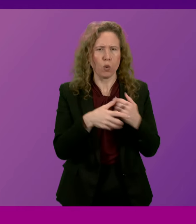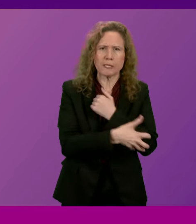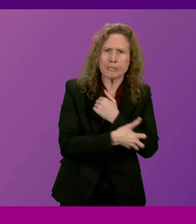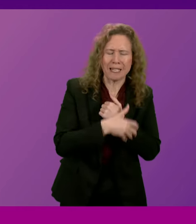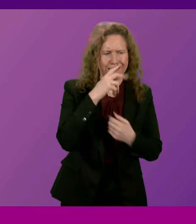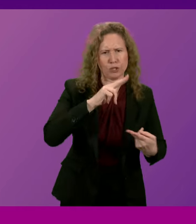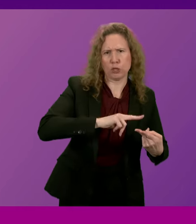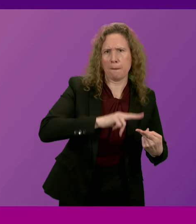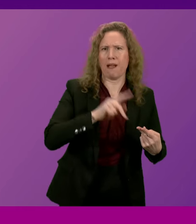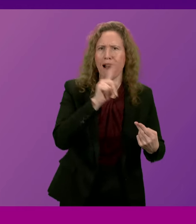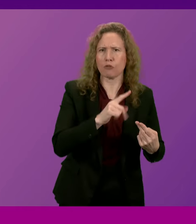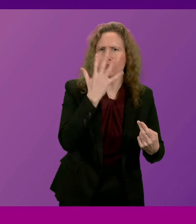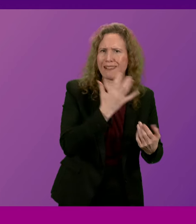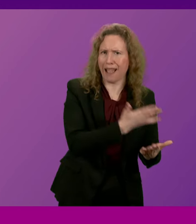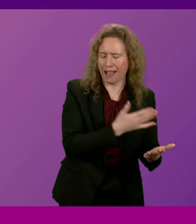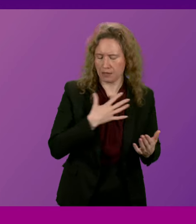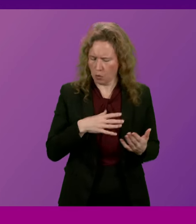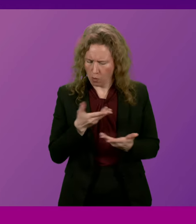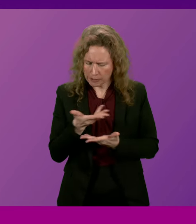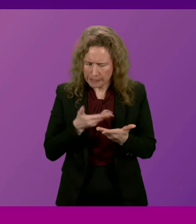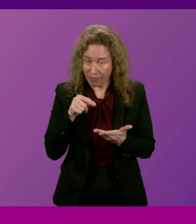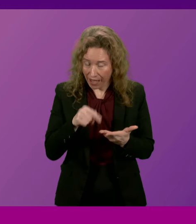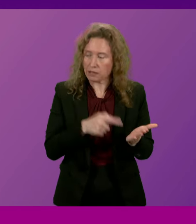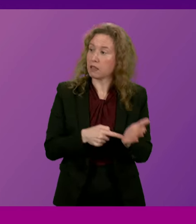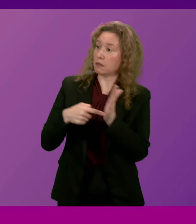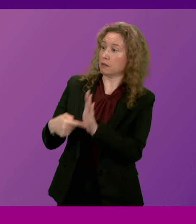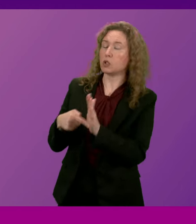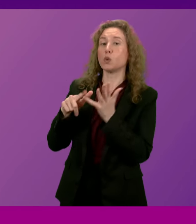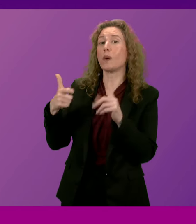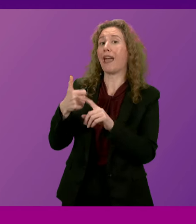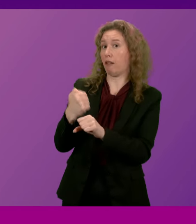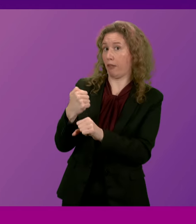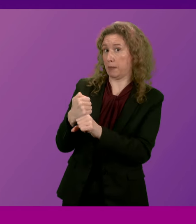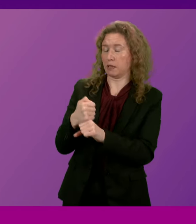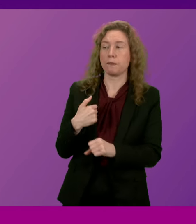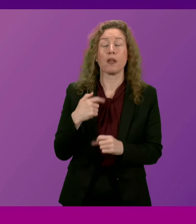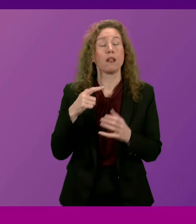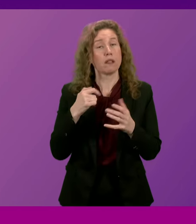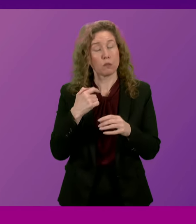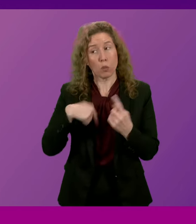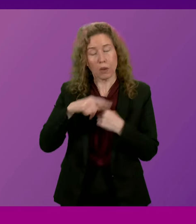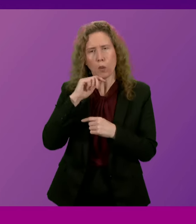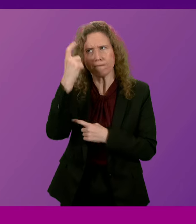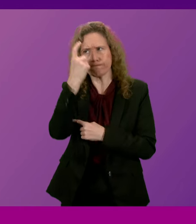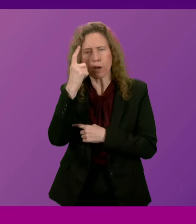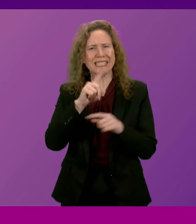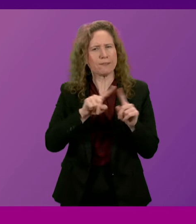and positive outcomes of the policy to the United Kingdom Government. The Government will consider eligible fuel types, consumer eligibility,